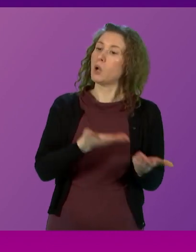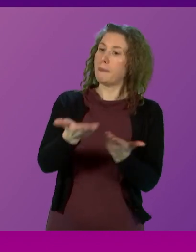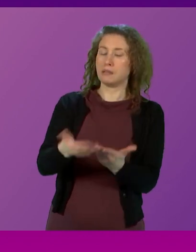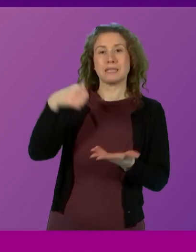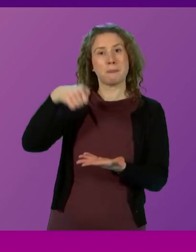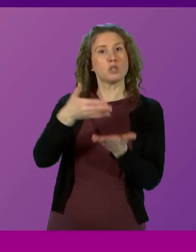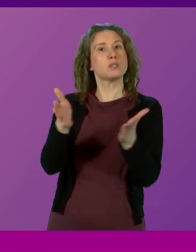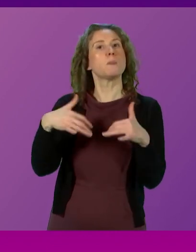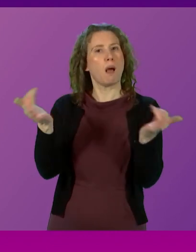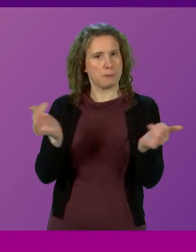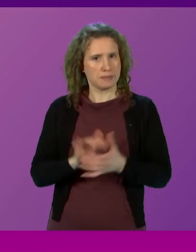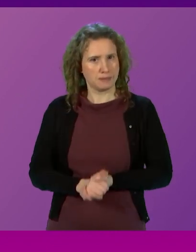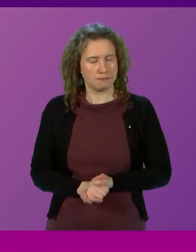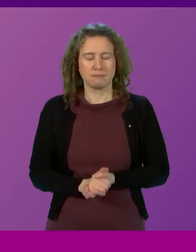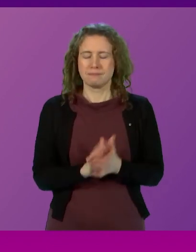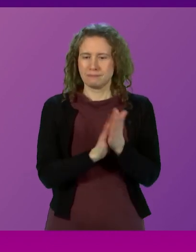to Parliament.